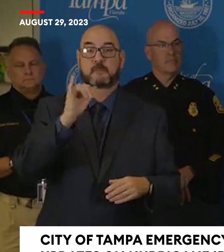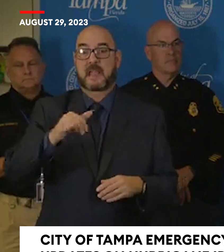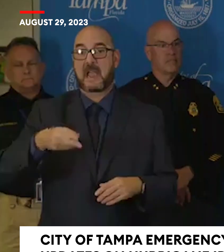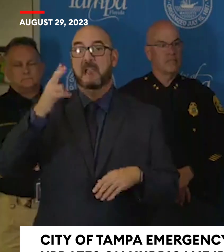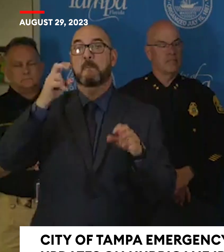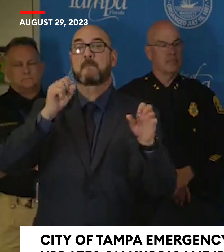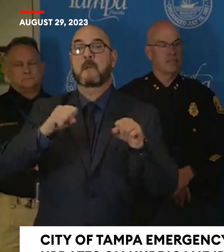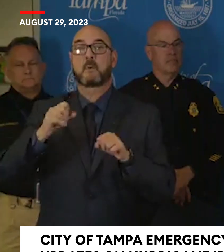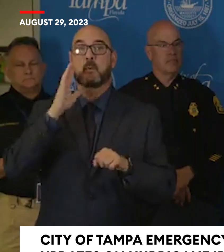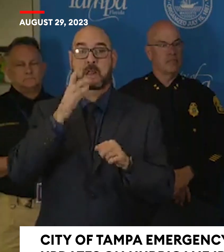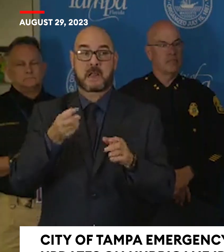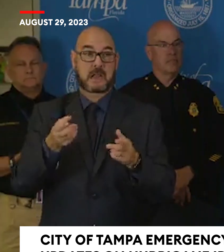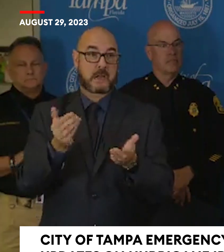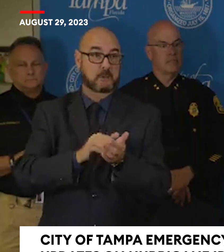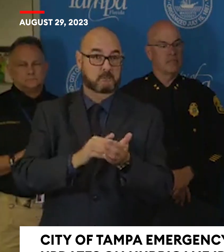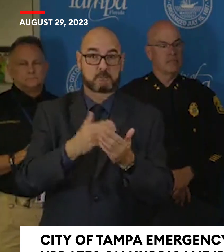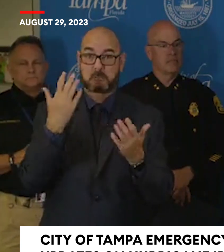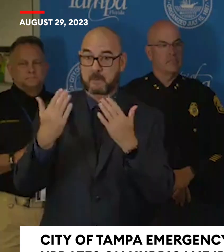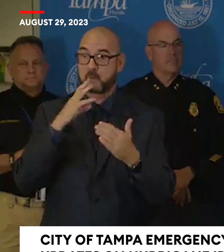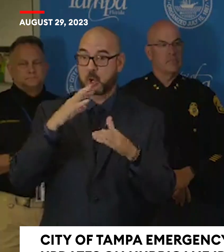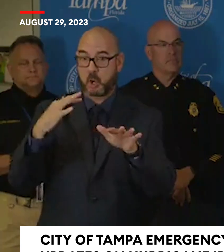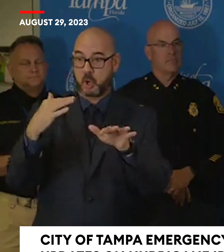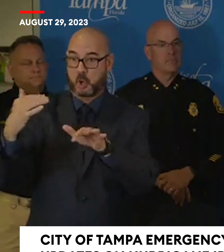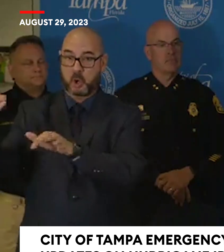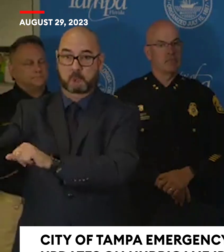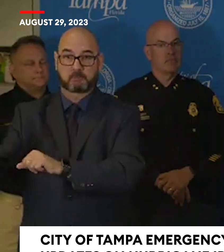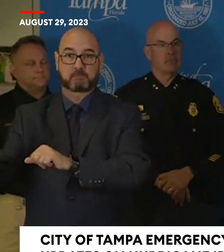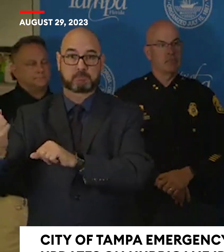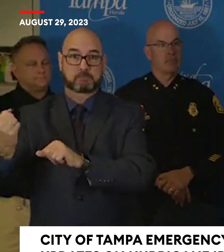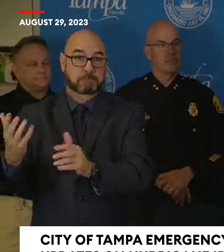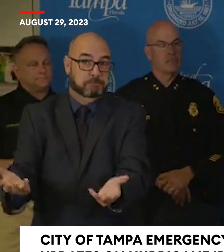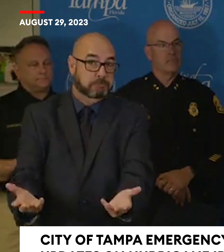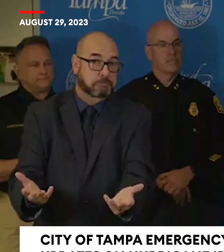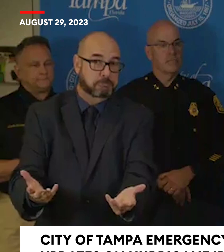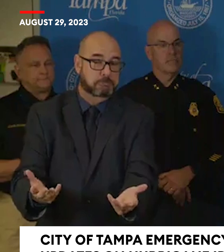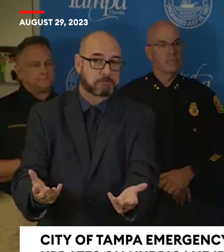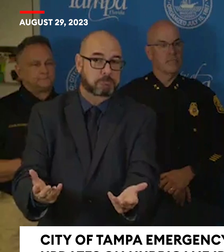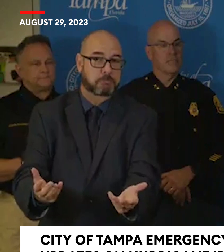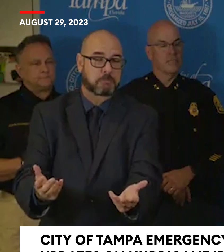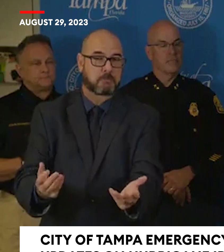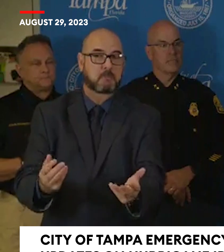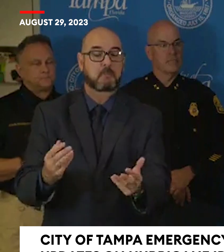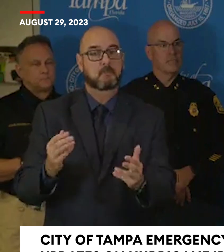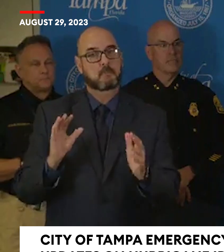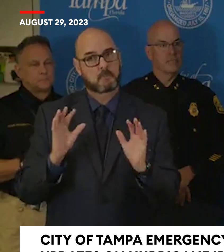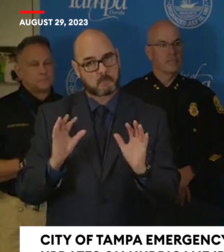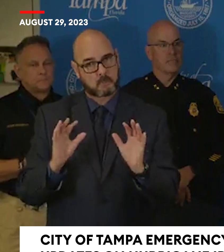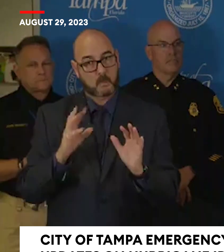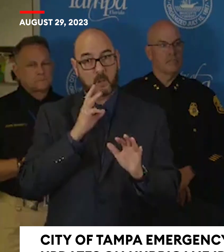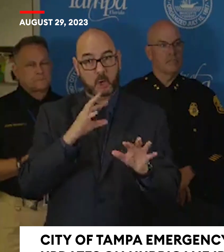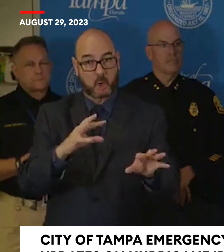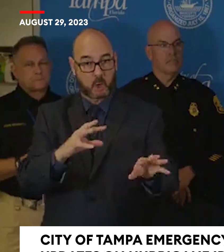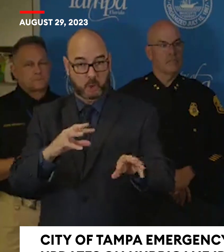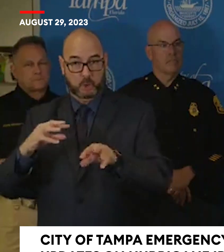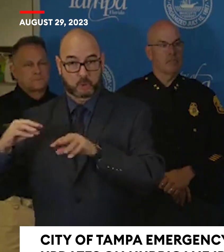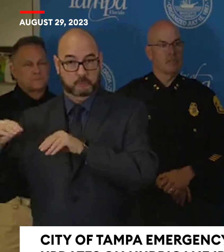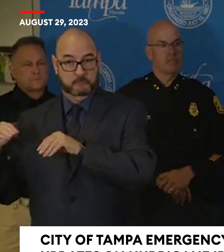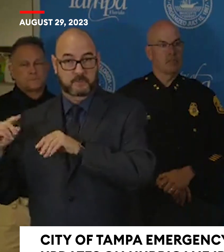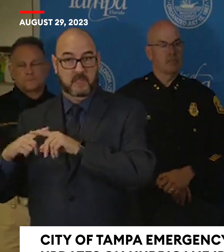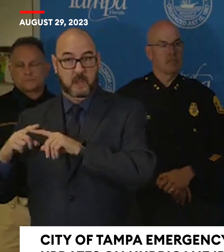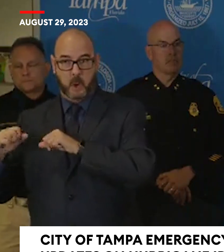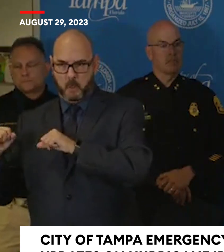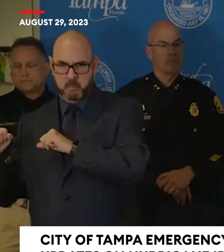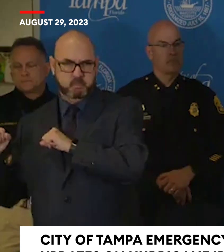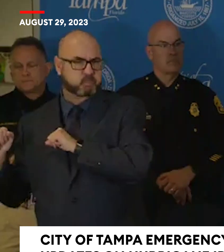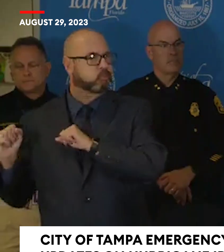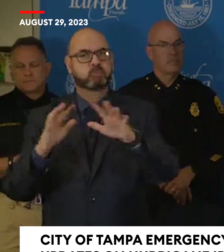with this storm is that the the water will be pulled out before it comes back in with a